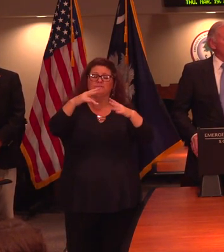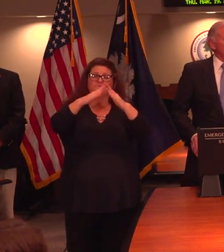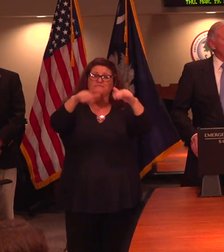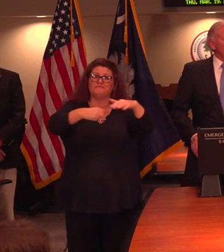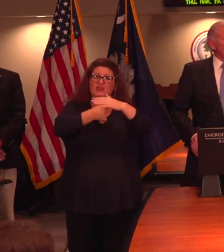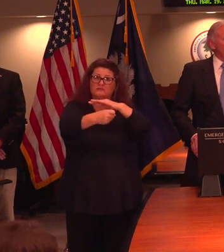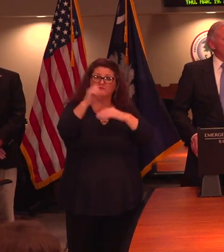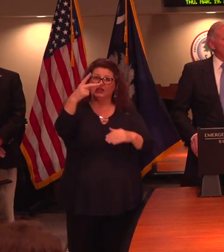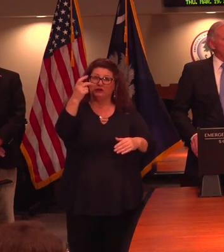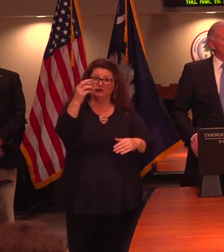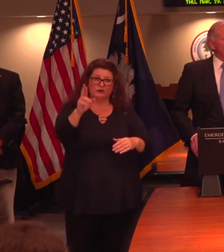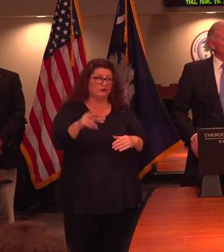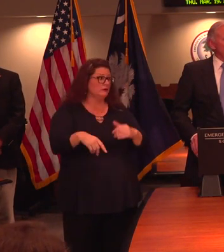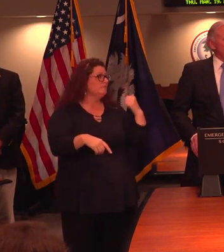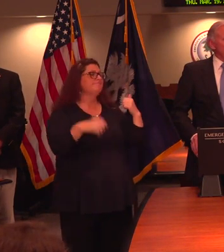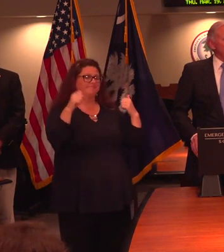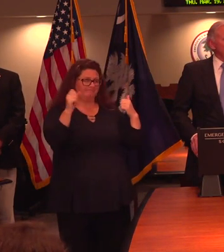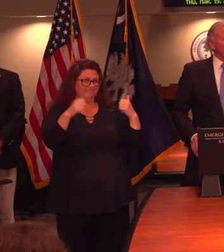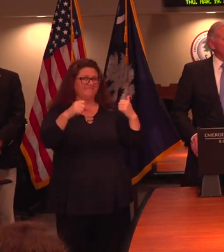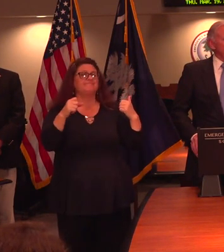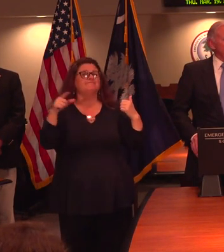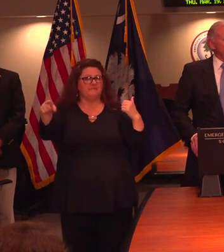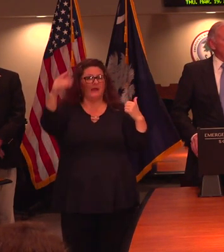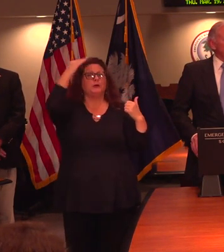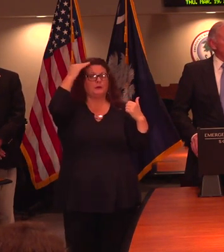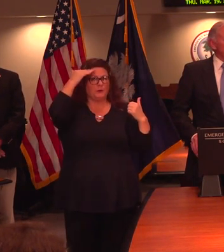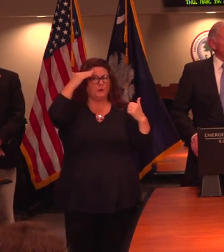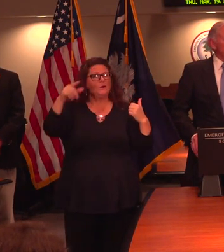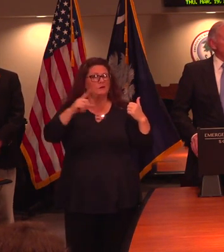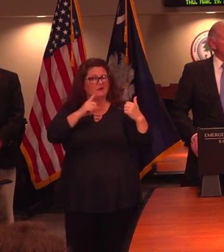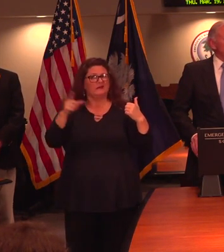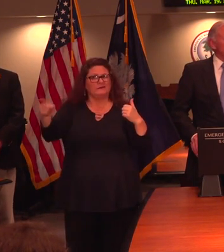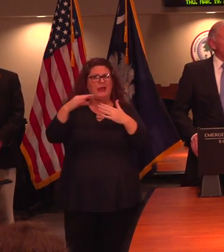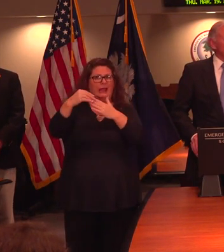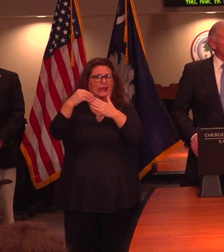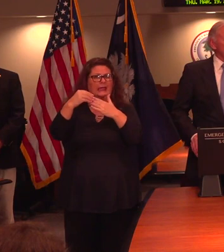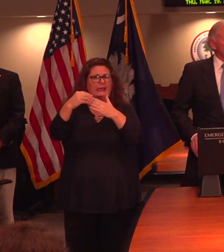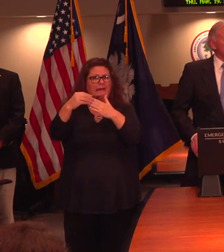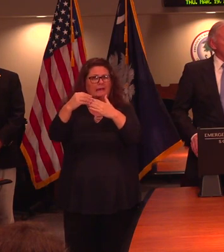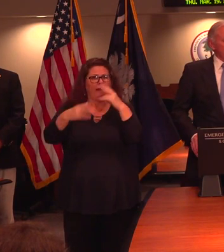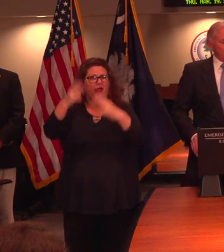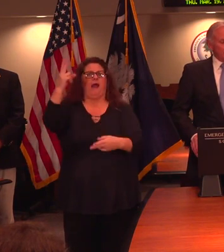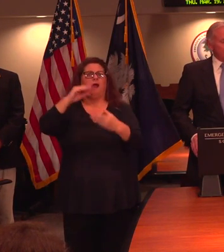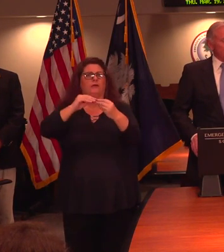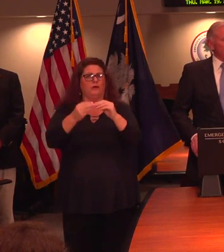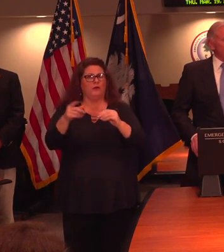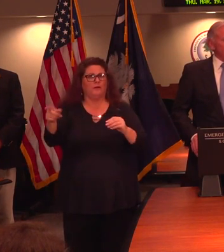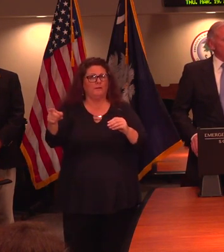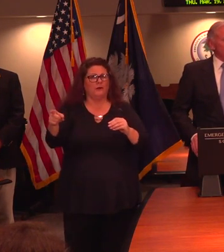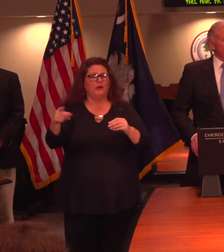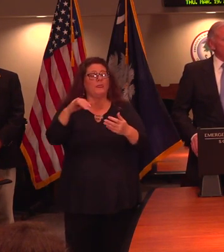think most are aware that the Kershaw County is leading in the number of cases. But that just